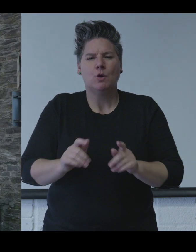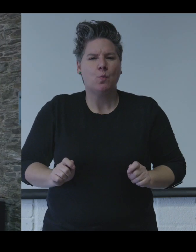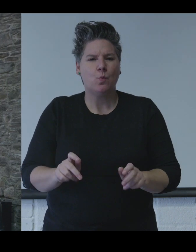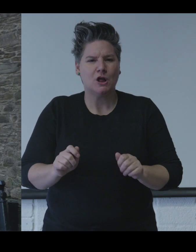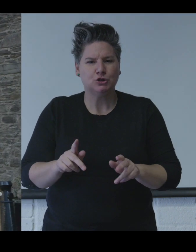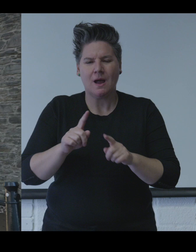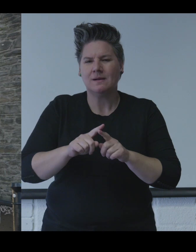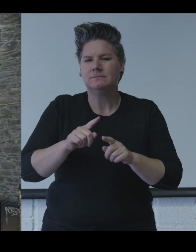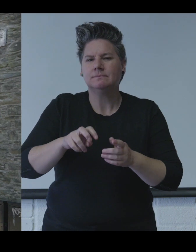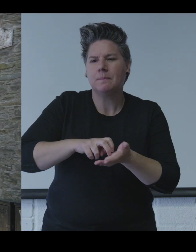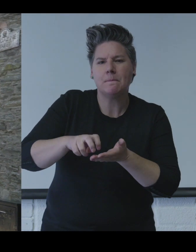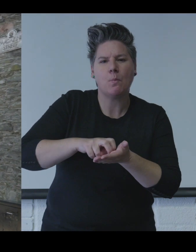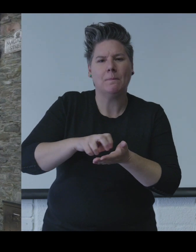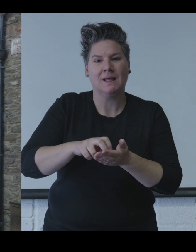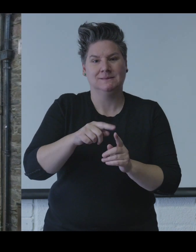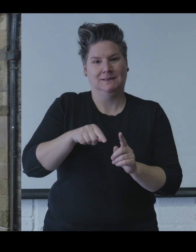walls.